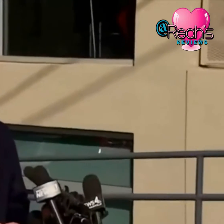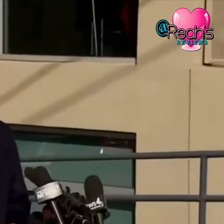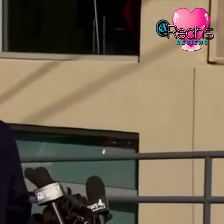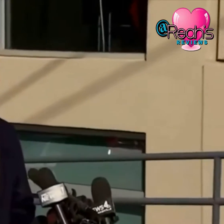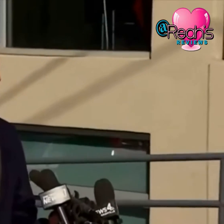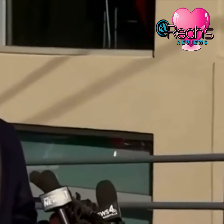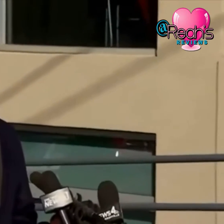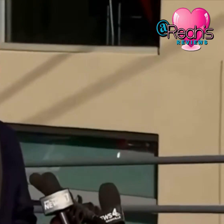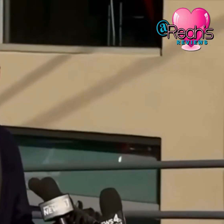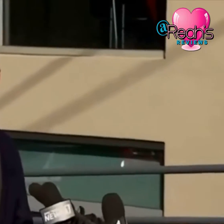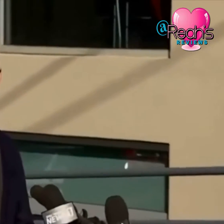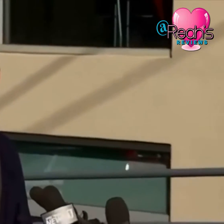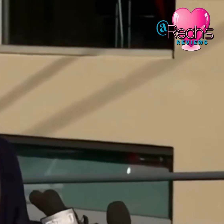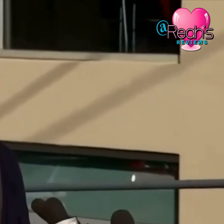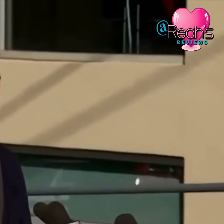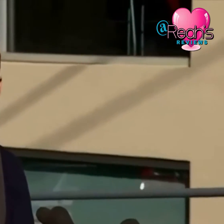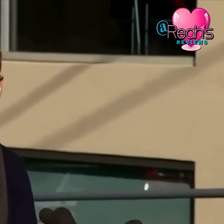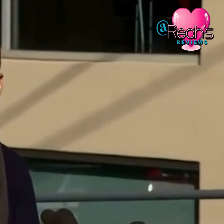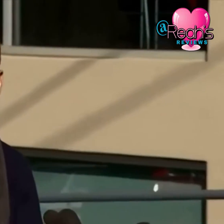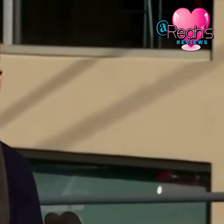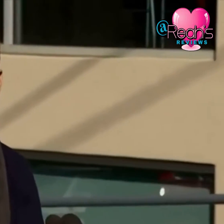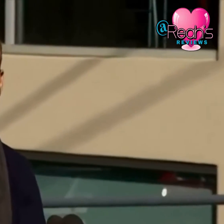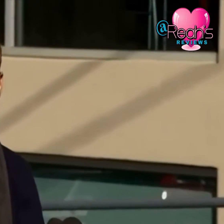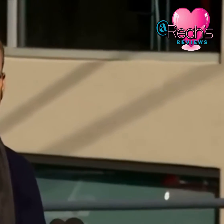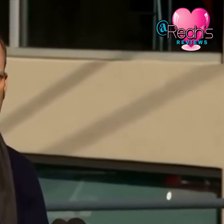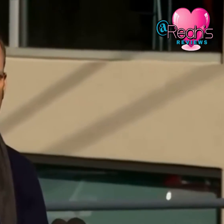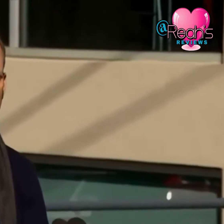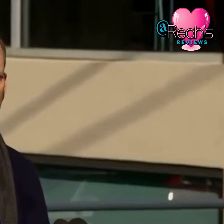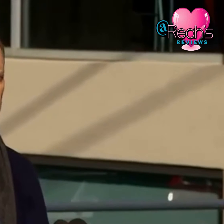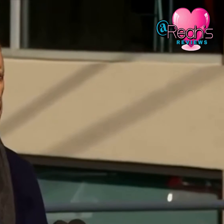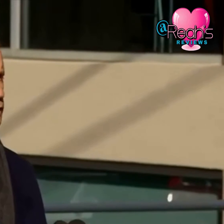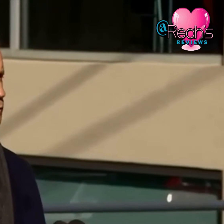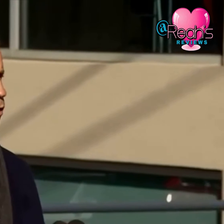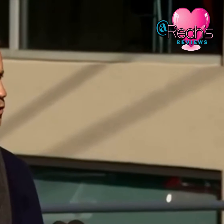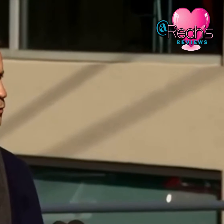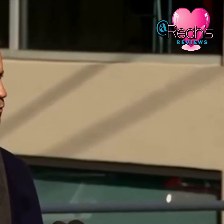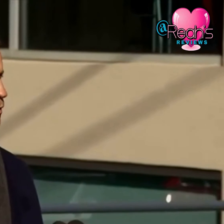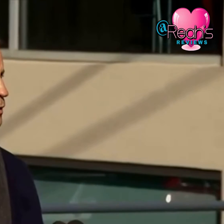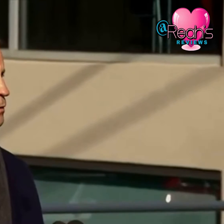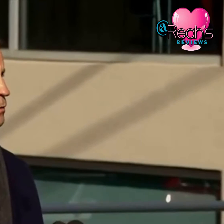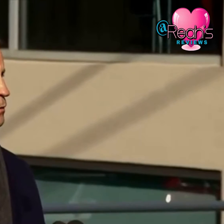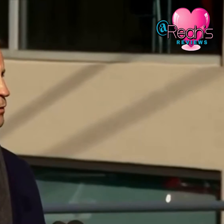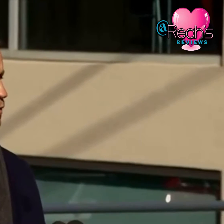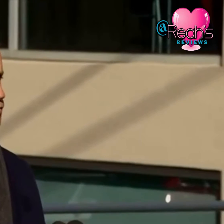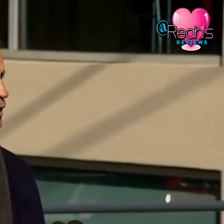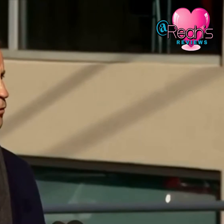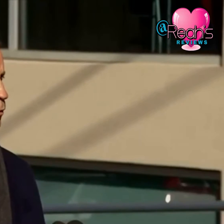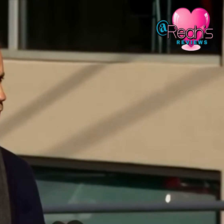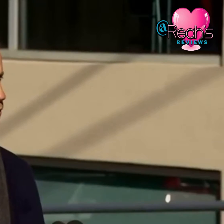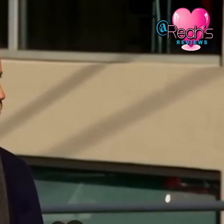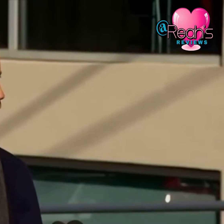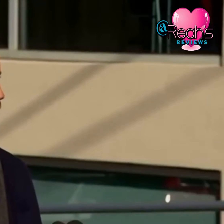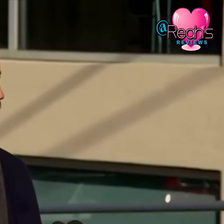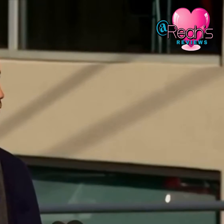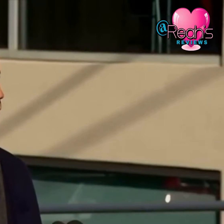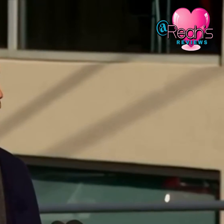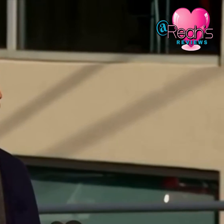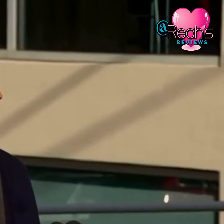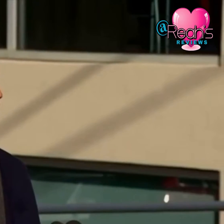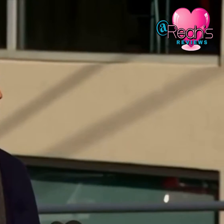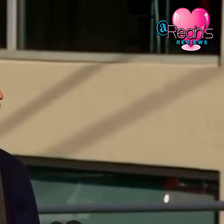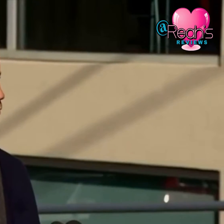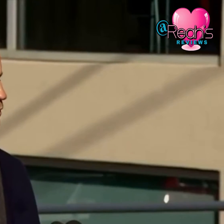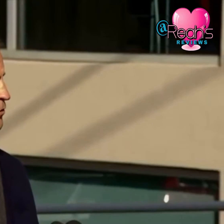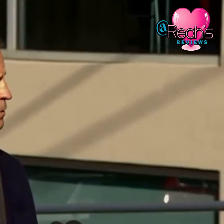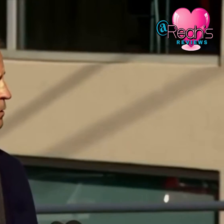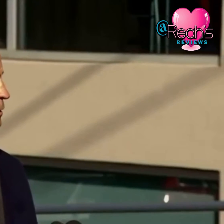2020 has been a tough year for Nashville started back in March with the devastating tornadoes that we had that tore